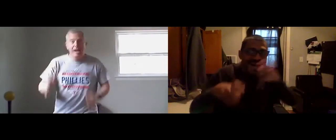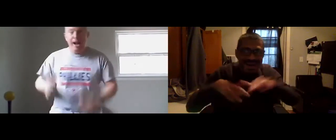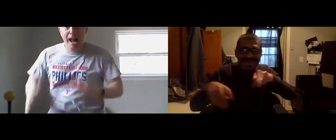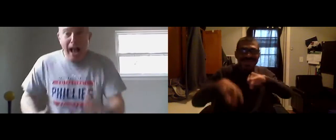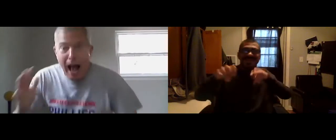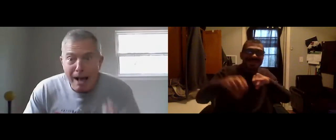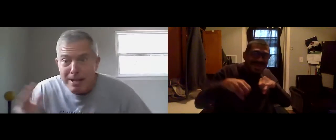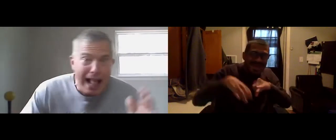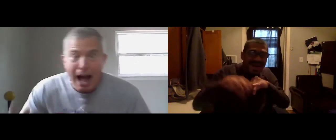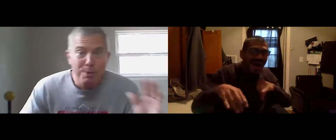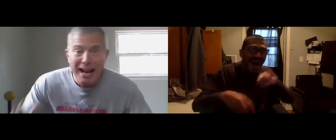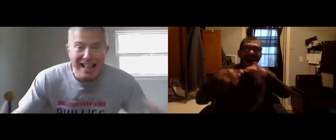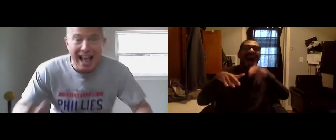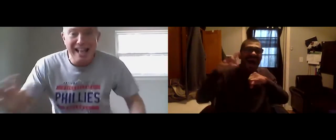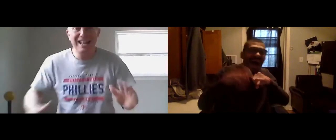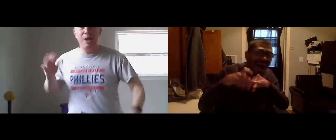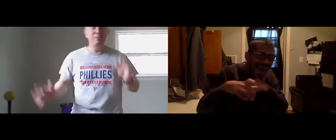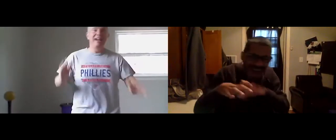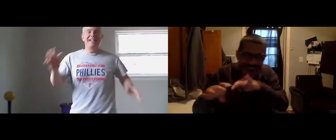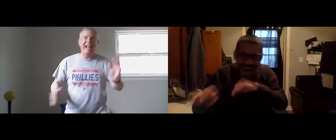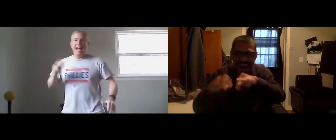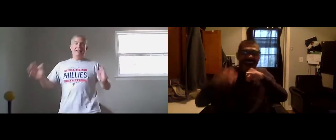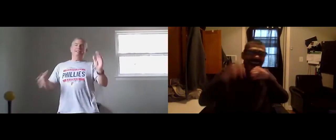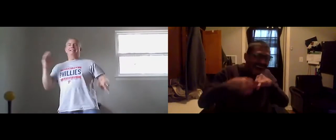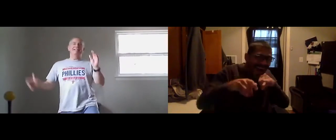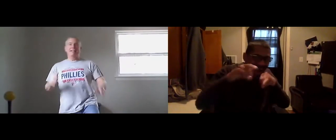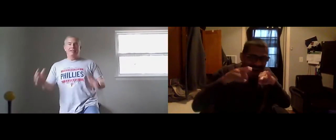Well, give me all you got and don't hold it back.